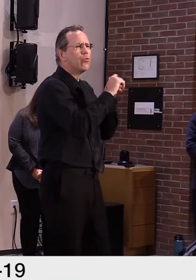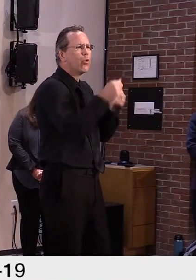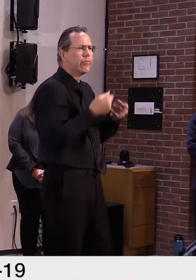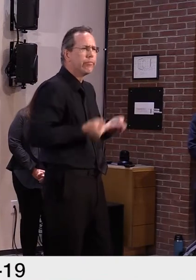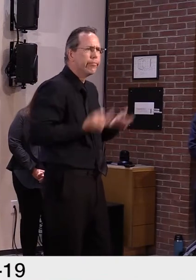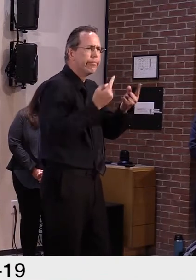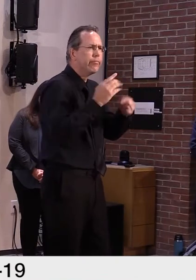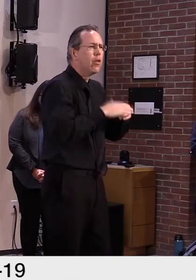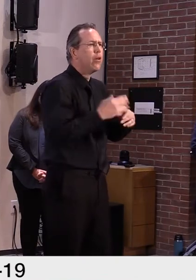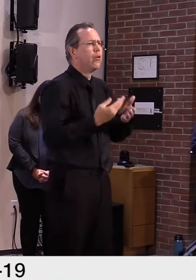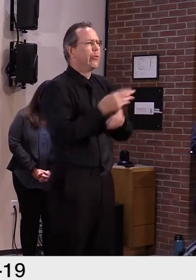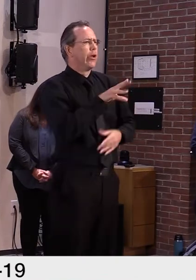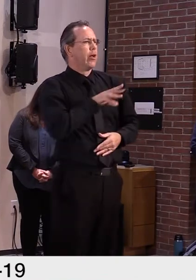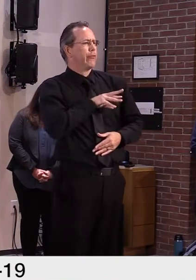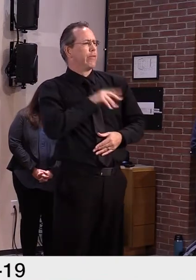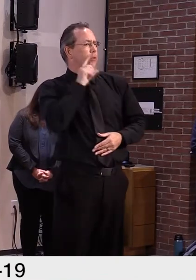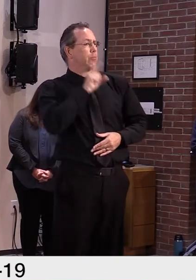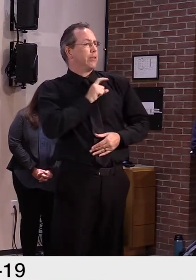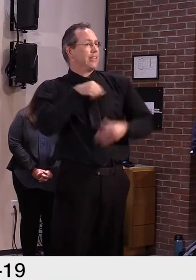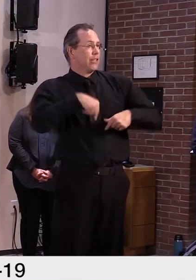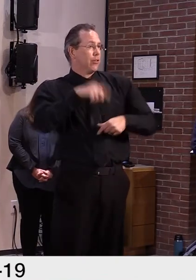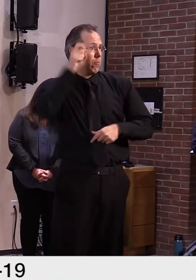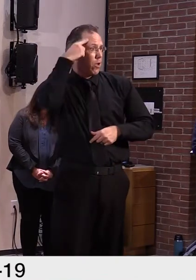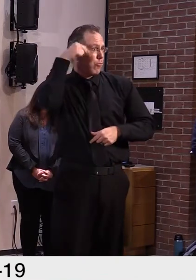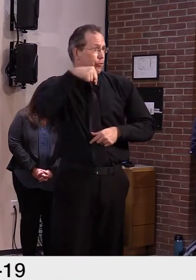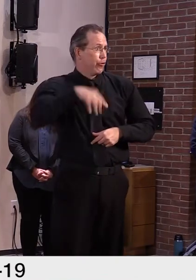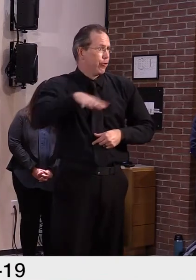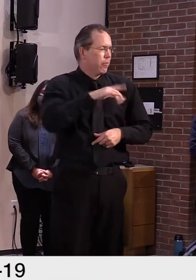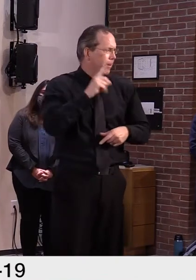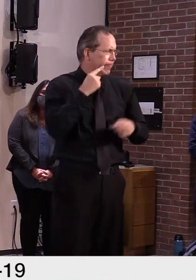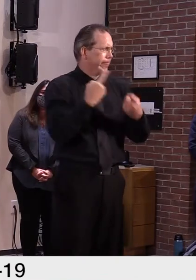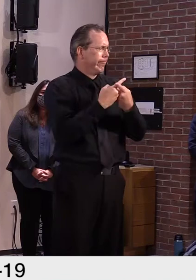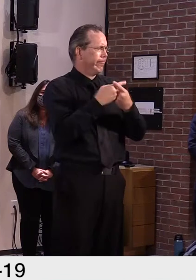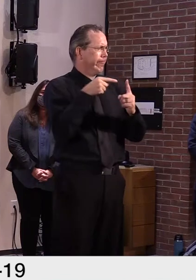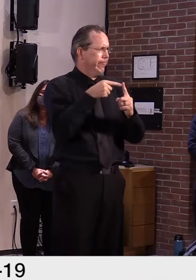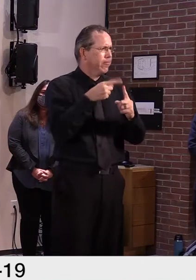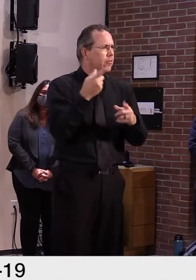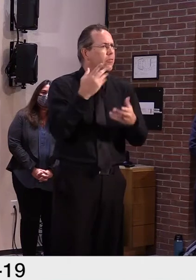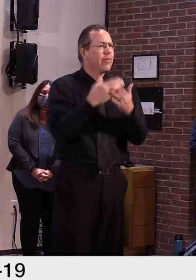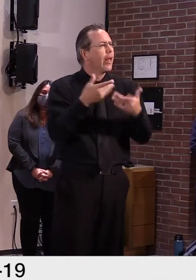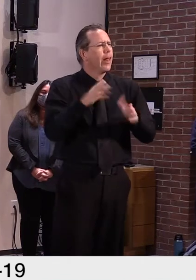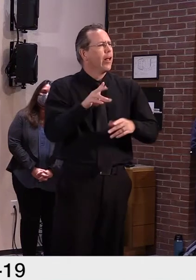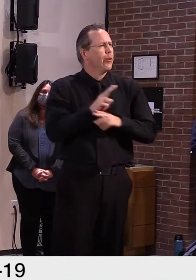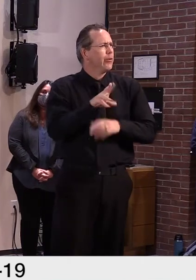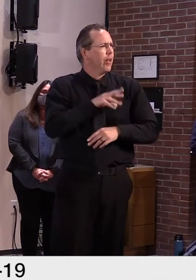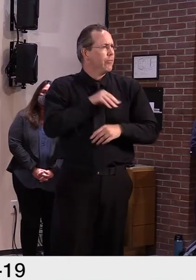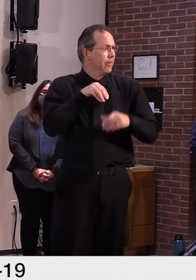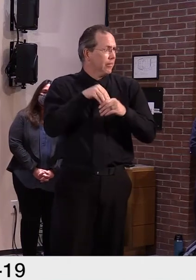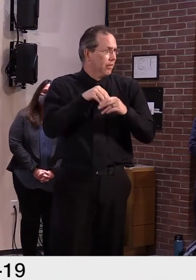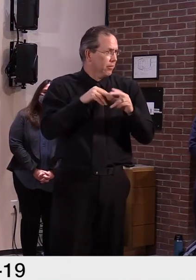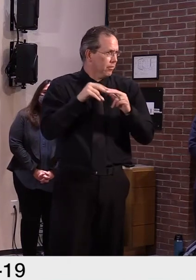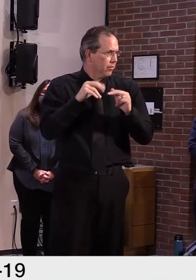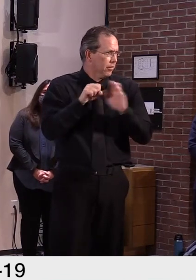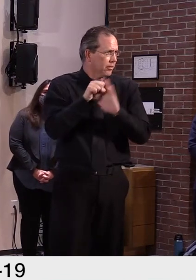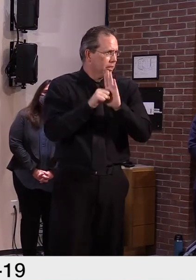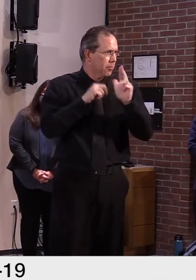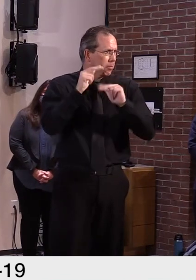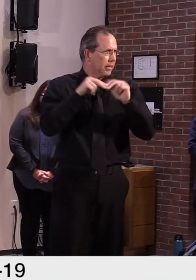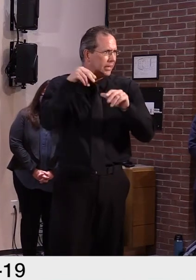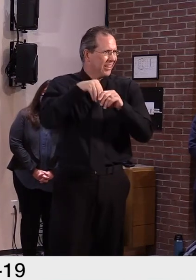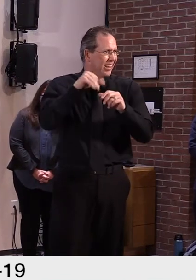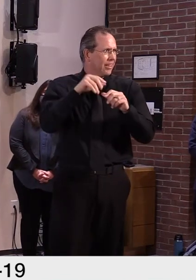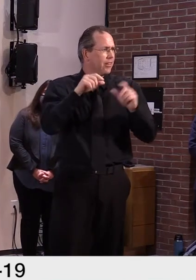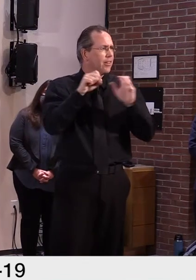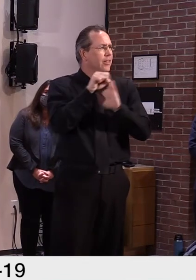order to protect both themselves and others. And and I think it's essential. So again, probably a better question for them.